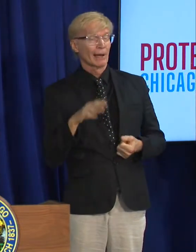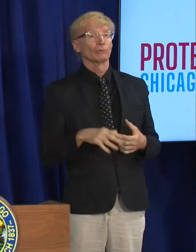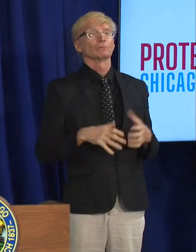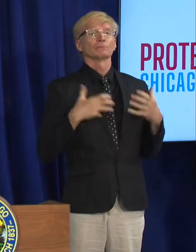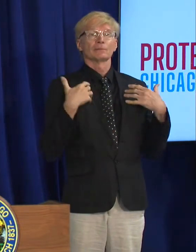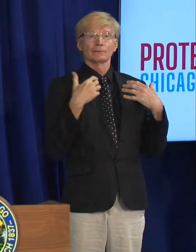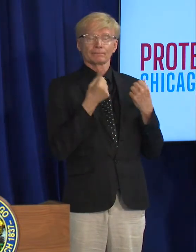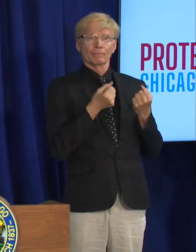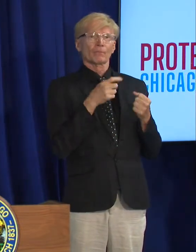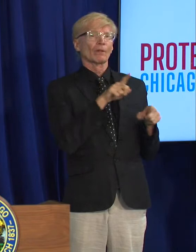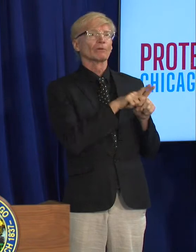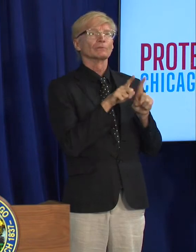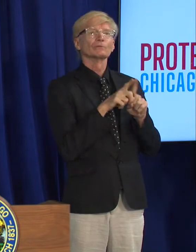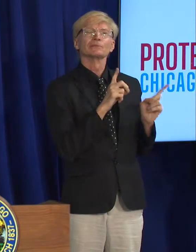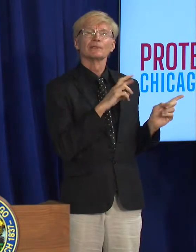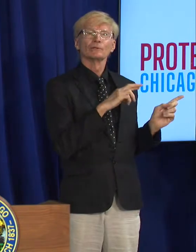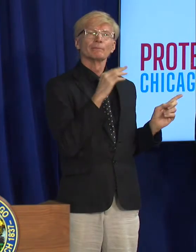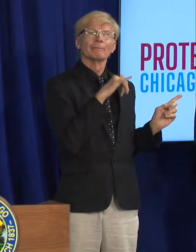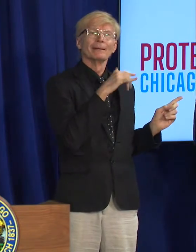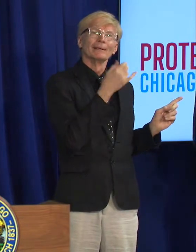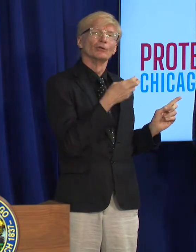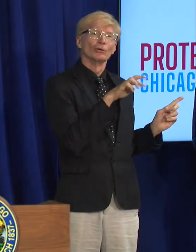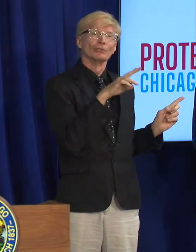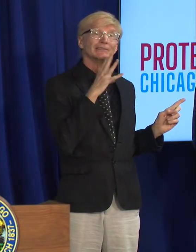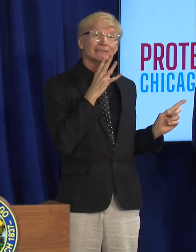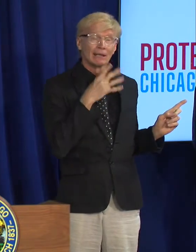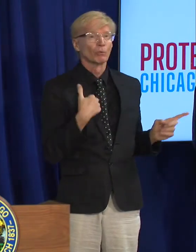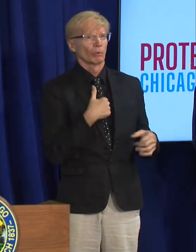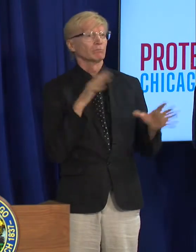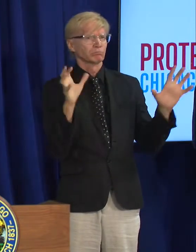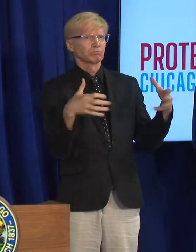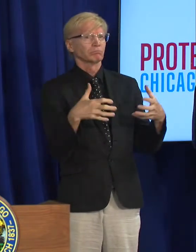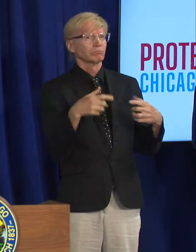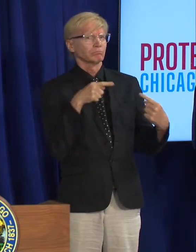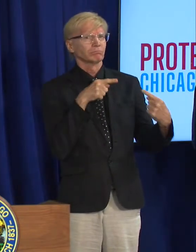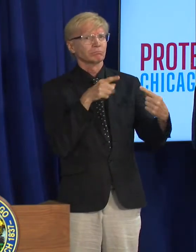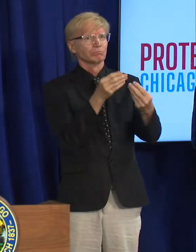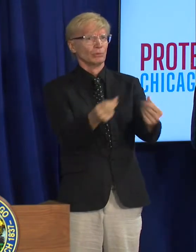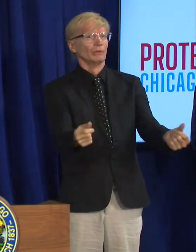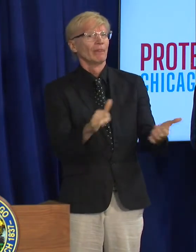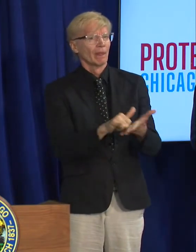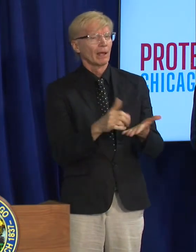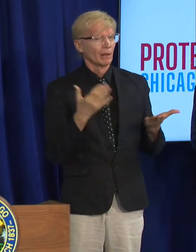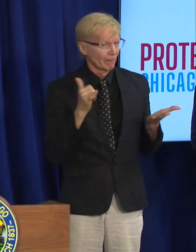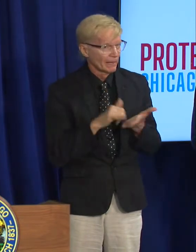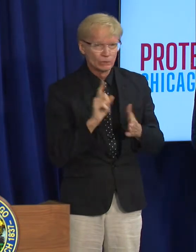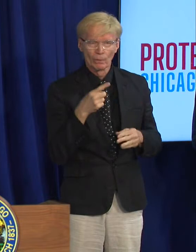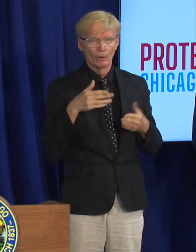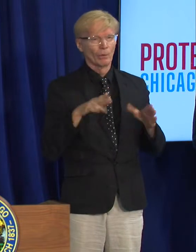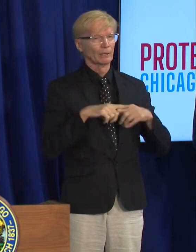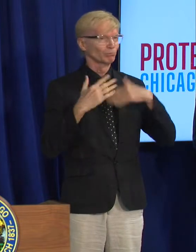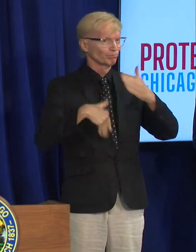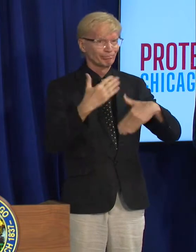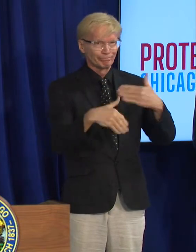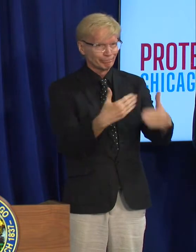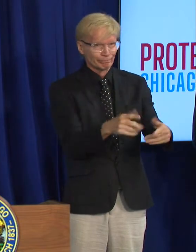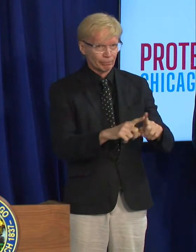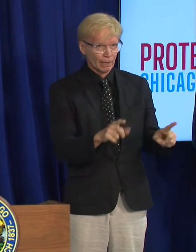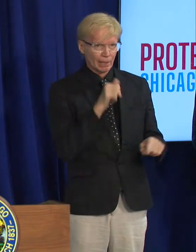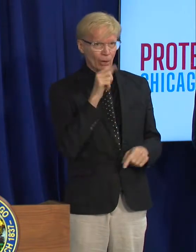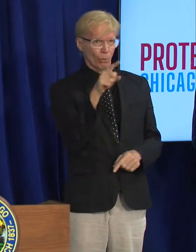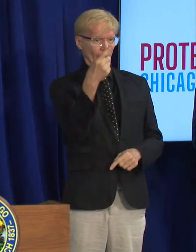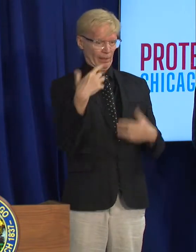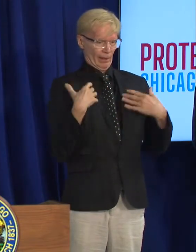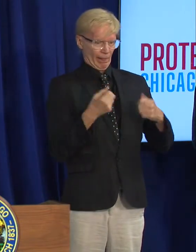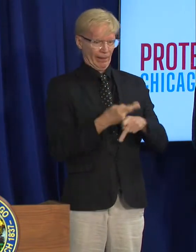Dr. Mayer just so eloquently said we have all been working together to fight this and and I think that's the only way that we can move forward but it's not just our healthcare